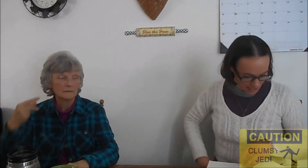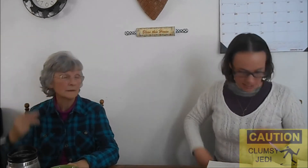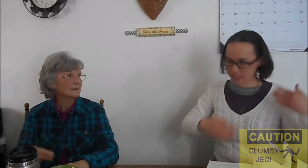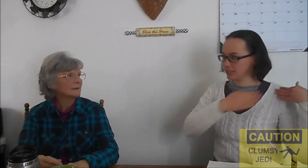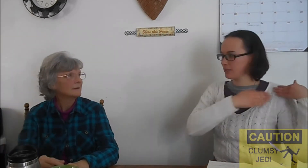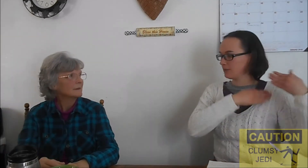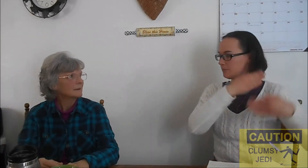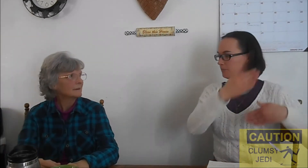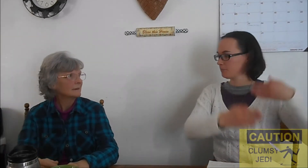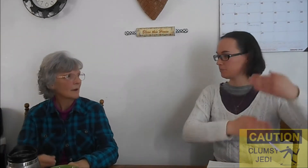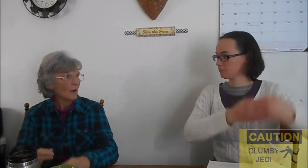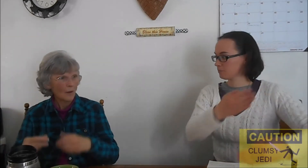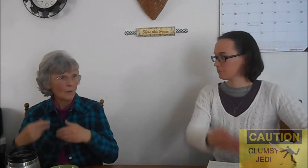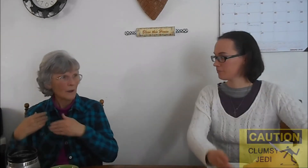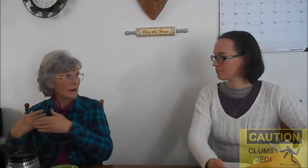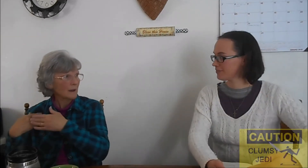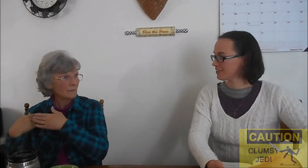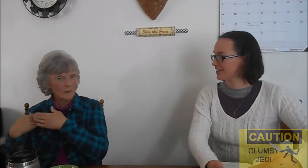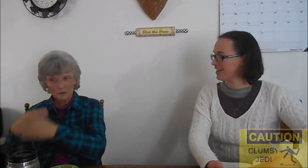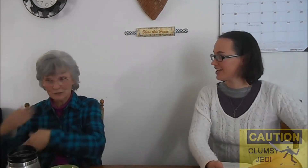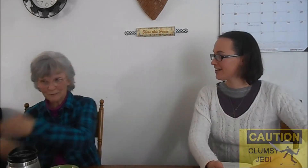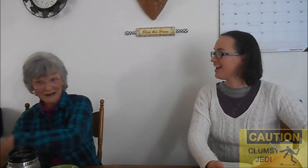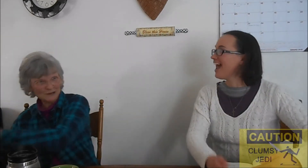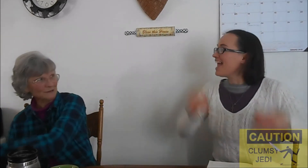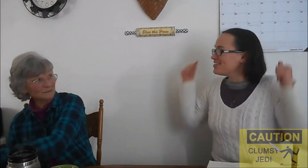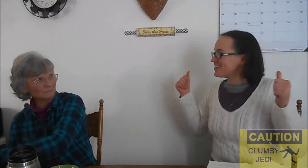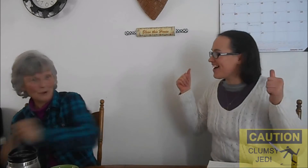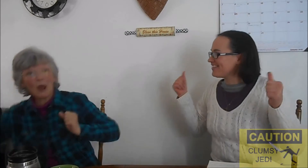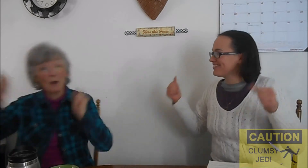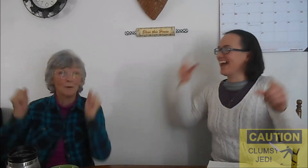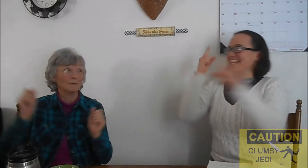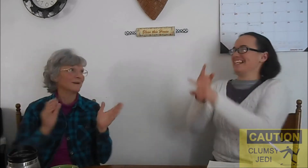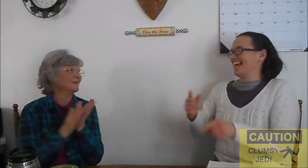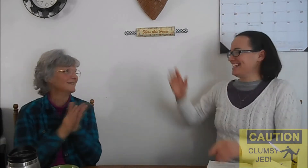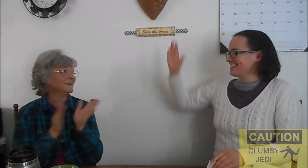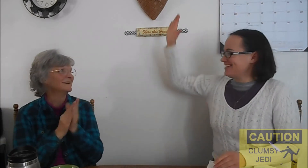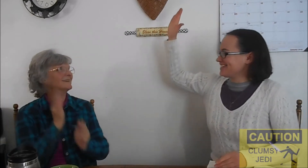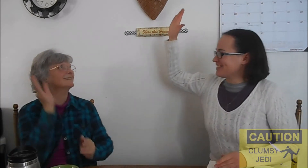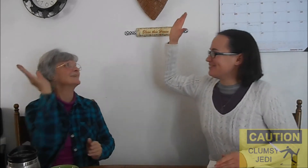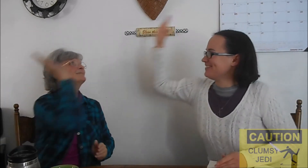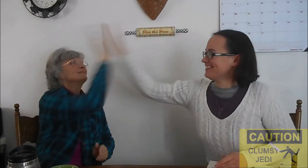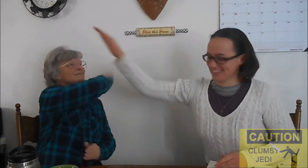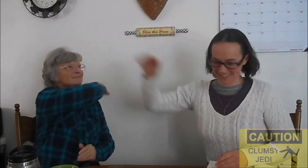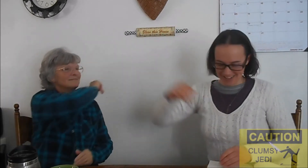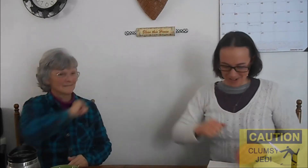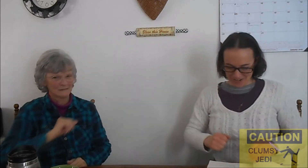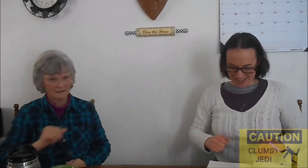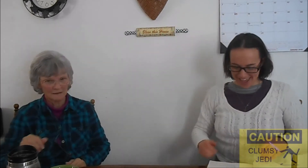And... Oh. Um. Generation! You got it right! Yes! Awesome! Okay.